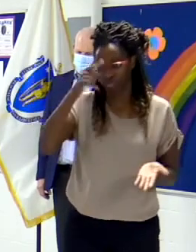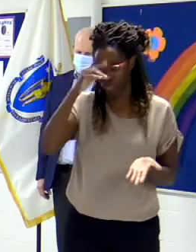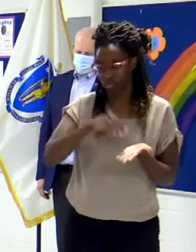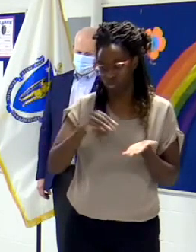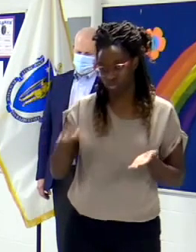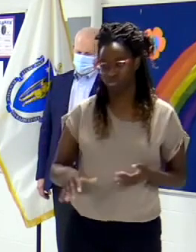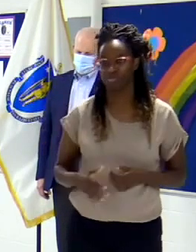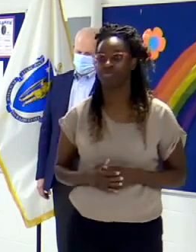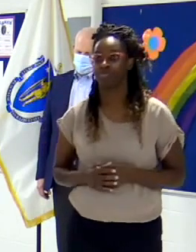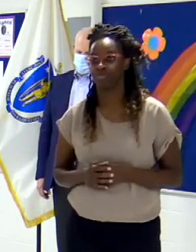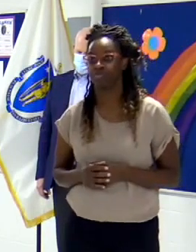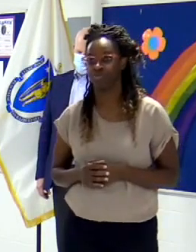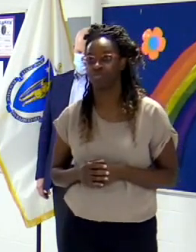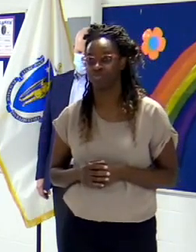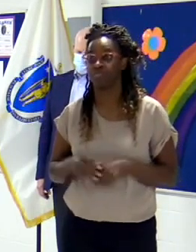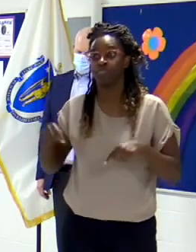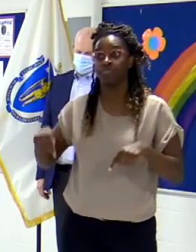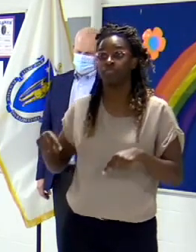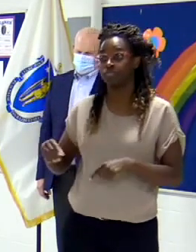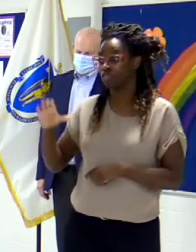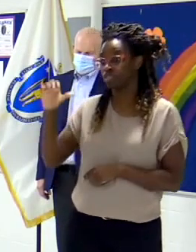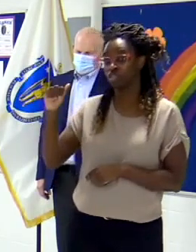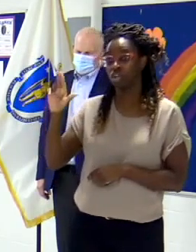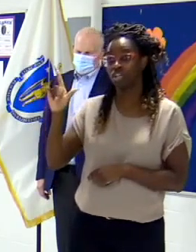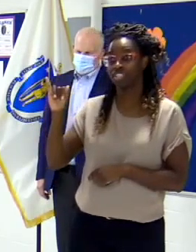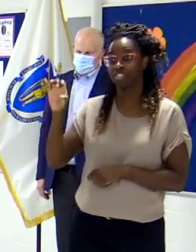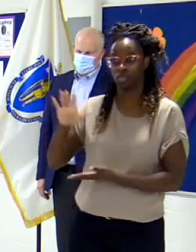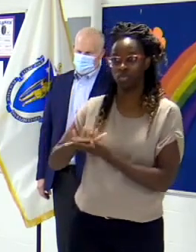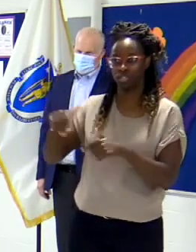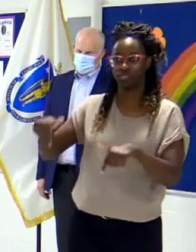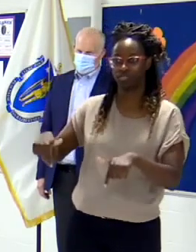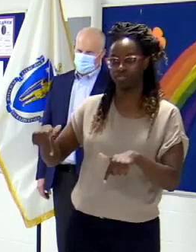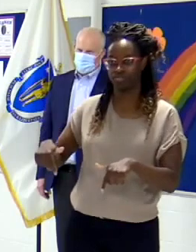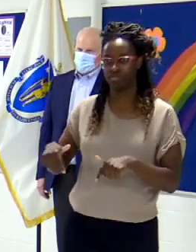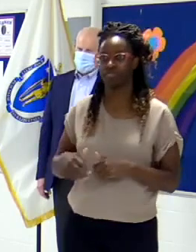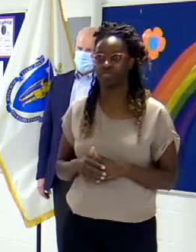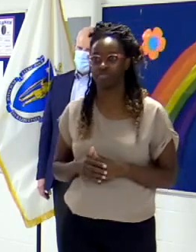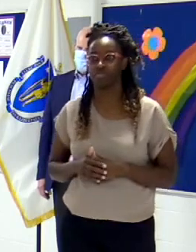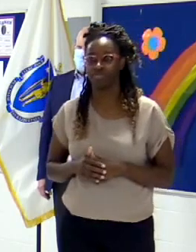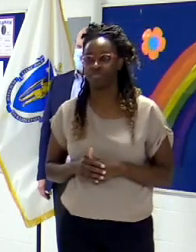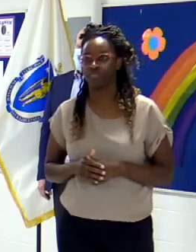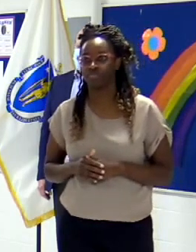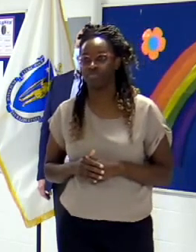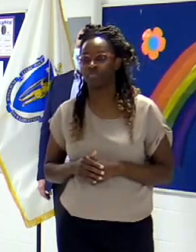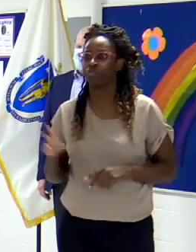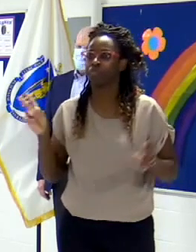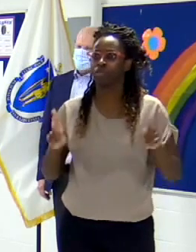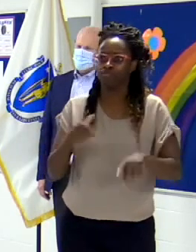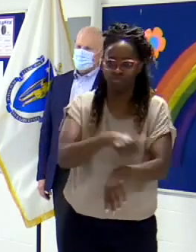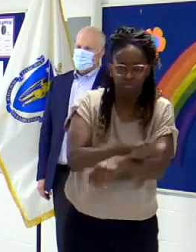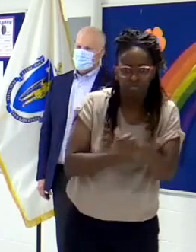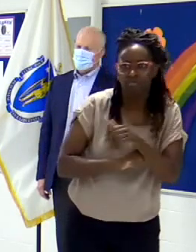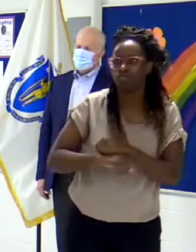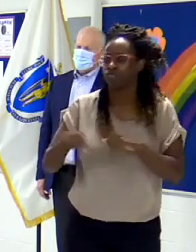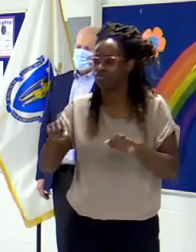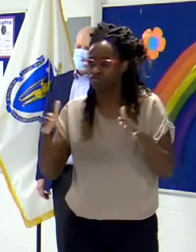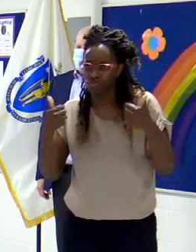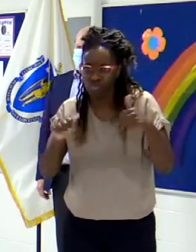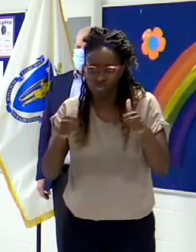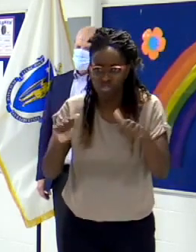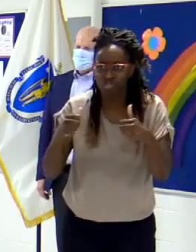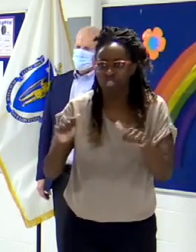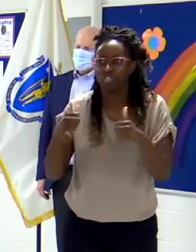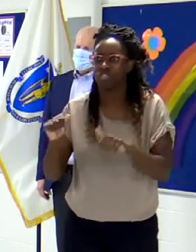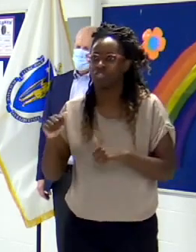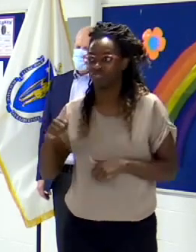always, I always talk about when you're dealing with changes is you need people who are willing to try. And it's very clear that here people are willing to try.